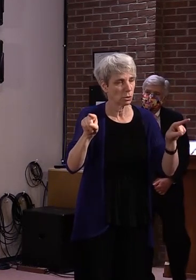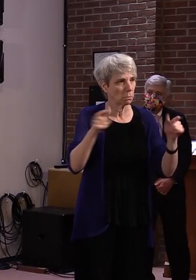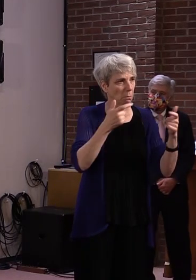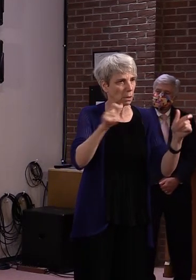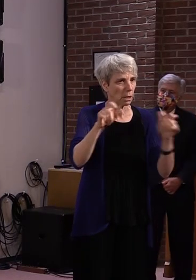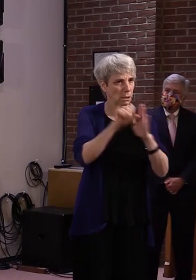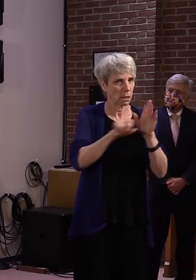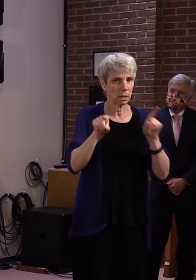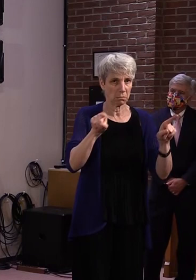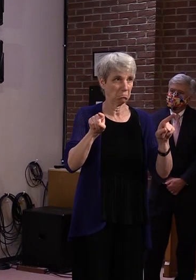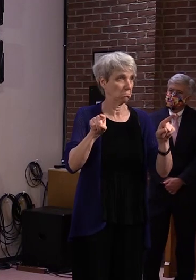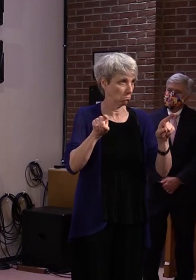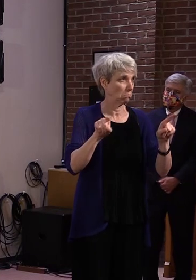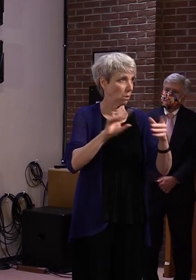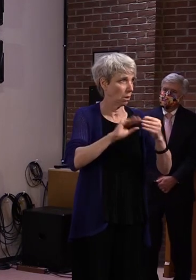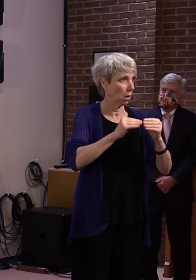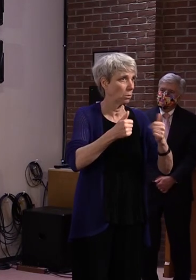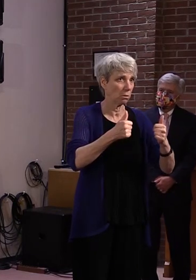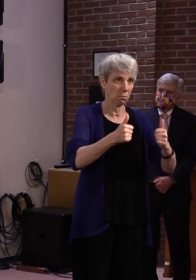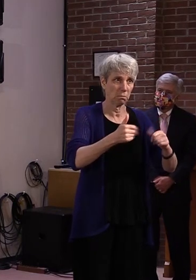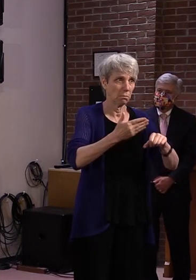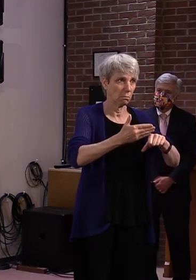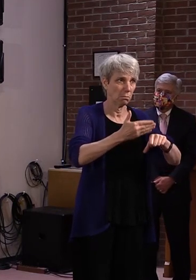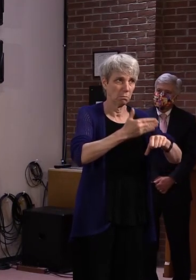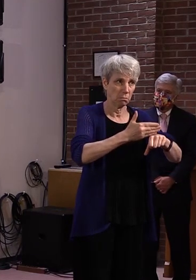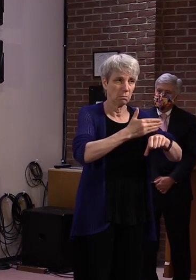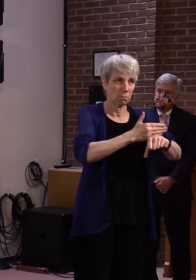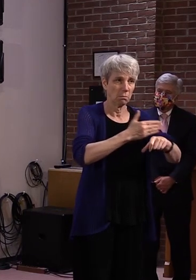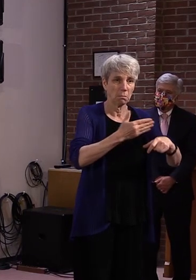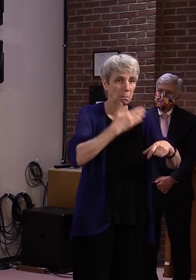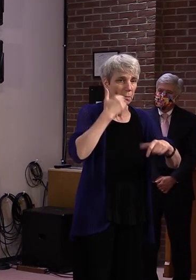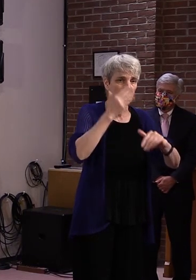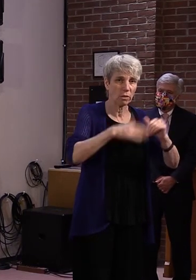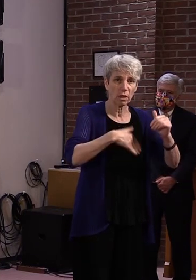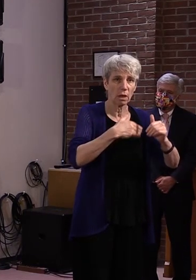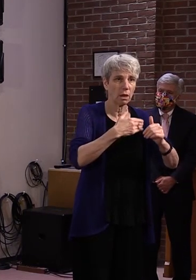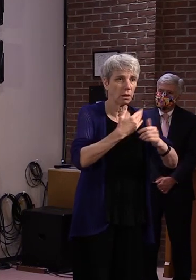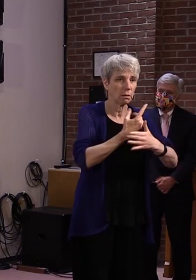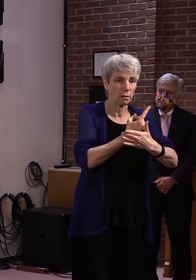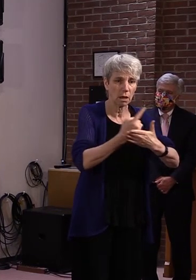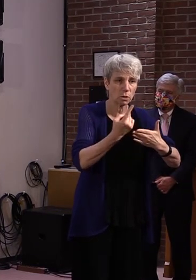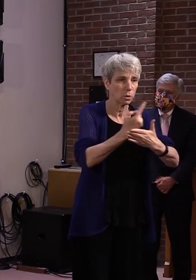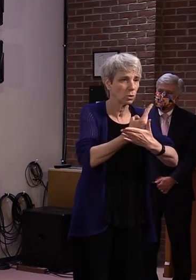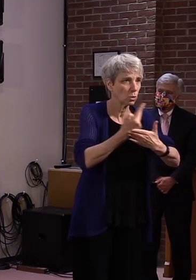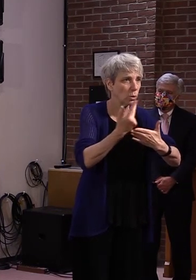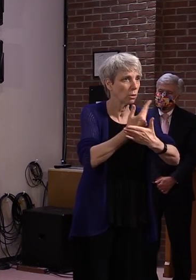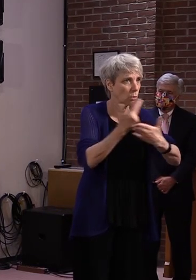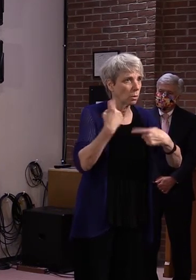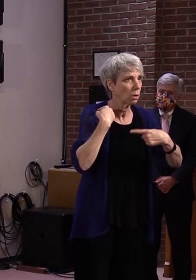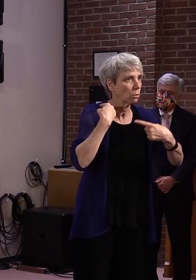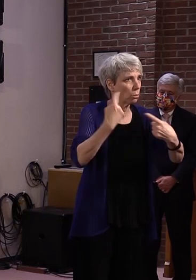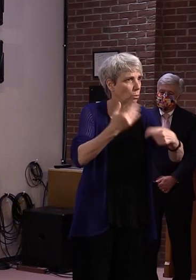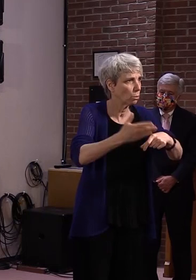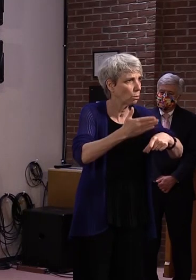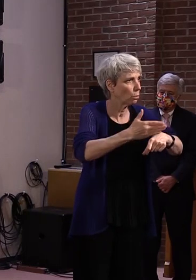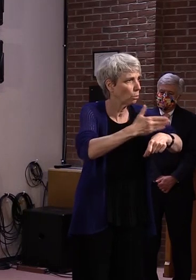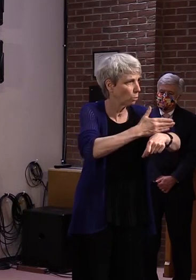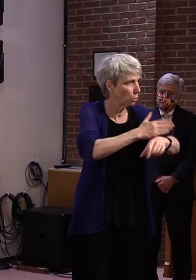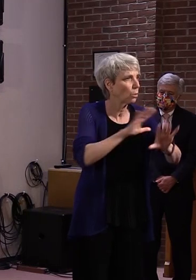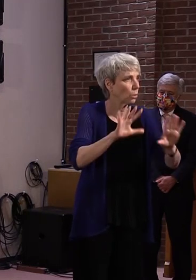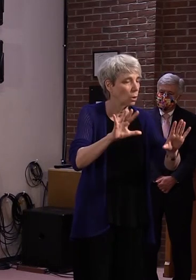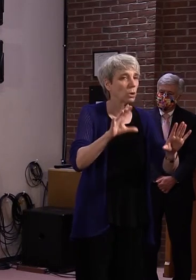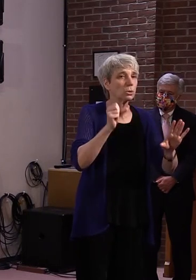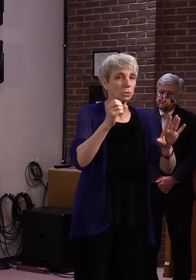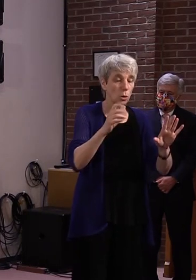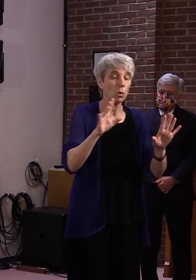And they are doing much better than they were a week, two weeks ago, three weeks ago. So with the metrics we put